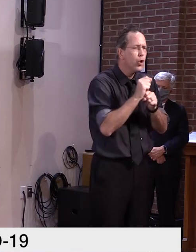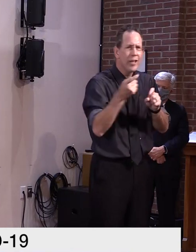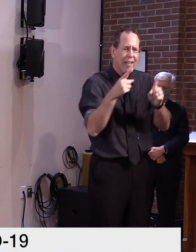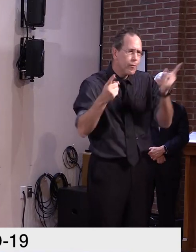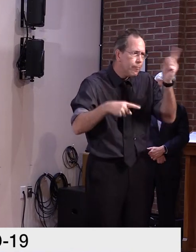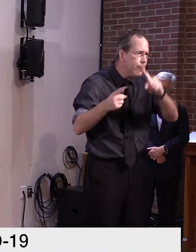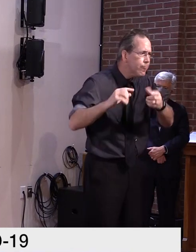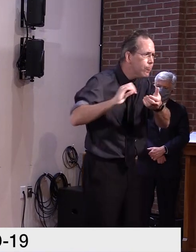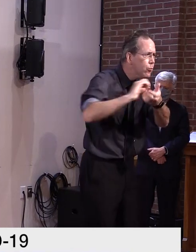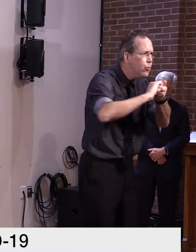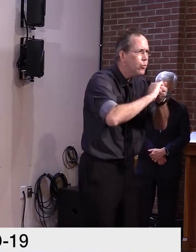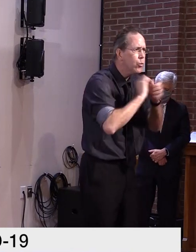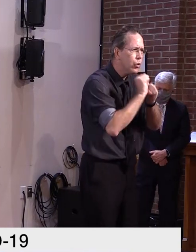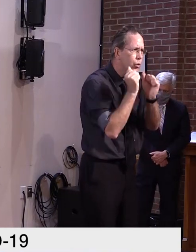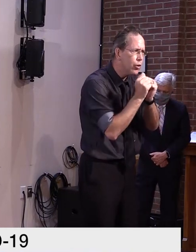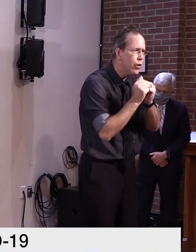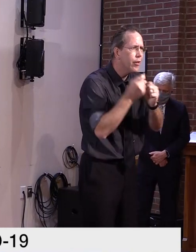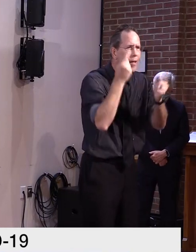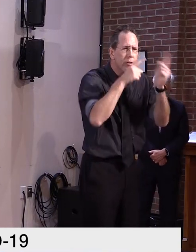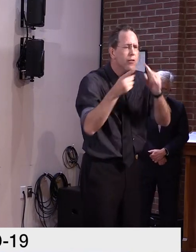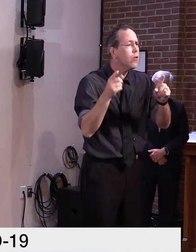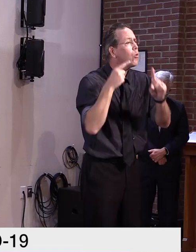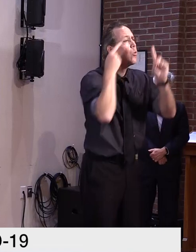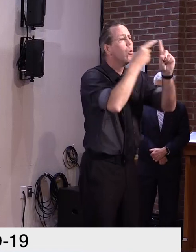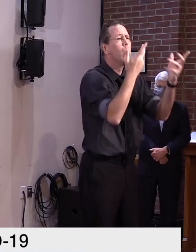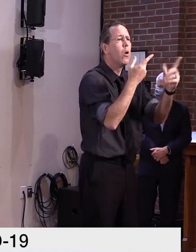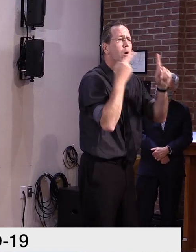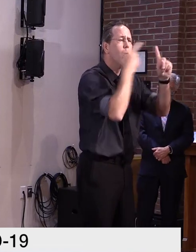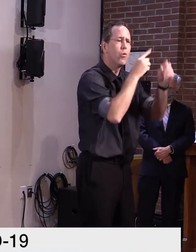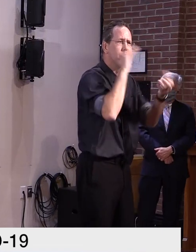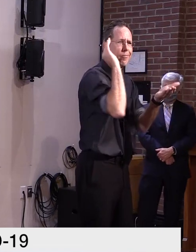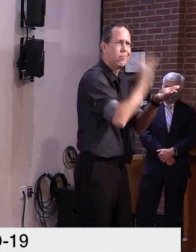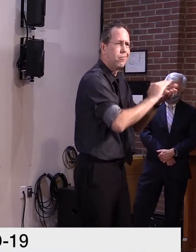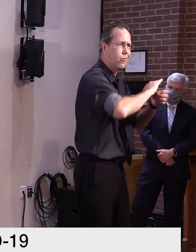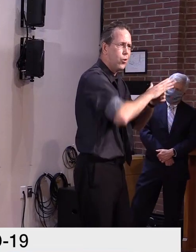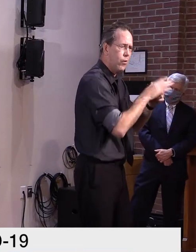a shared goal to see Vermont through this once in a century crisis.